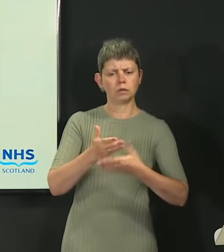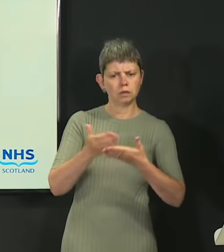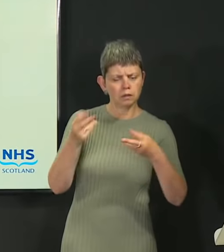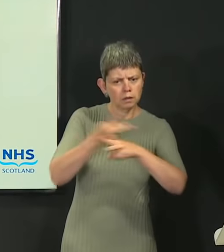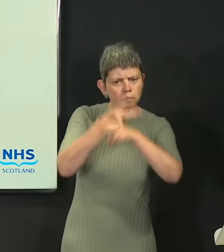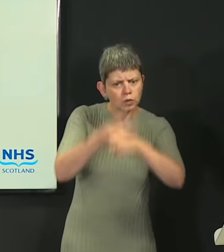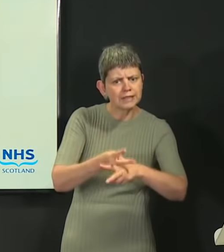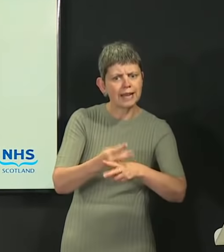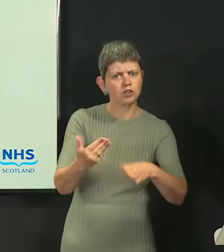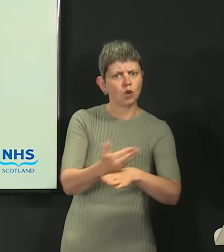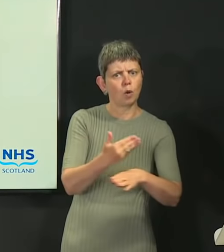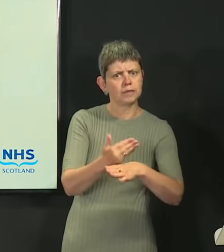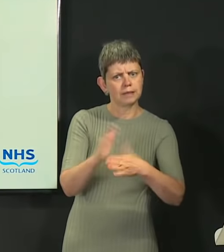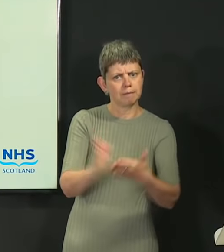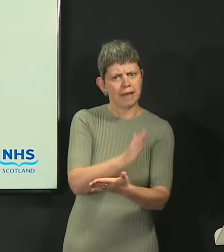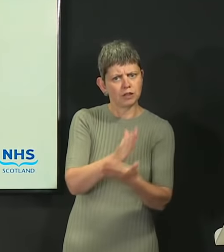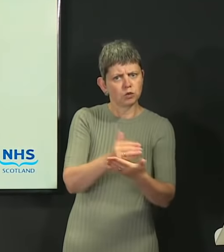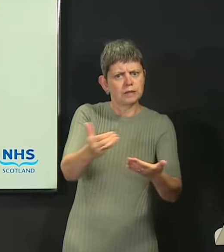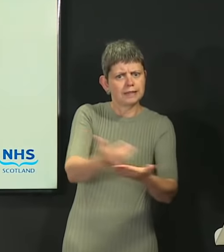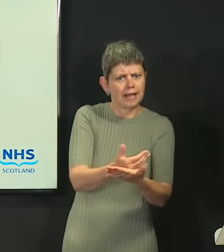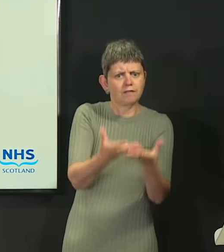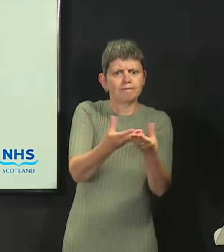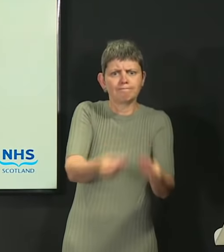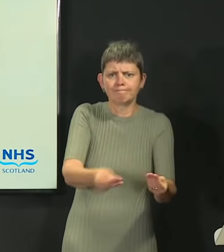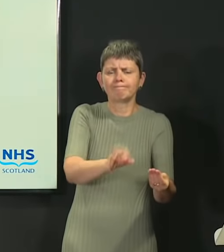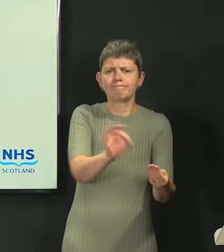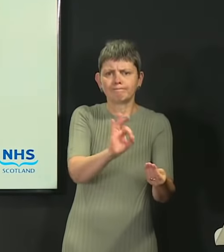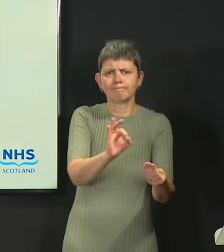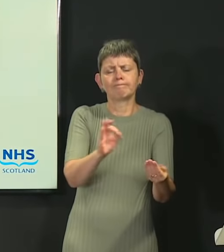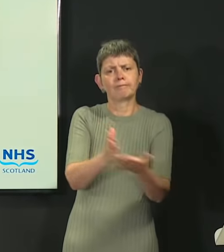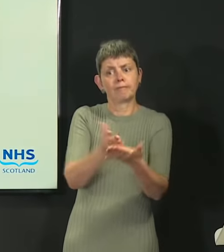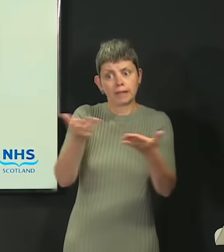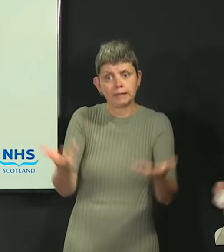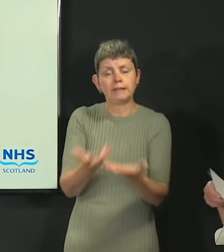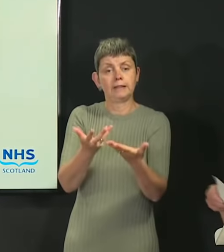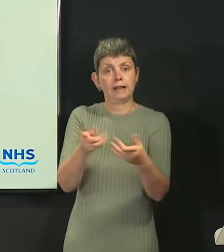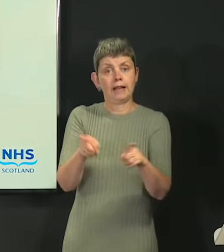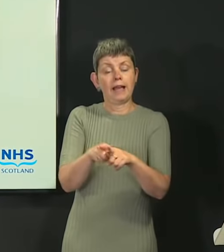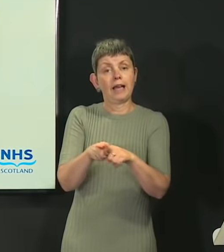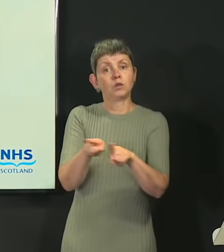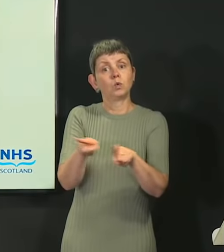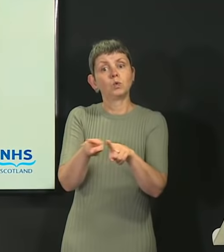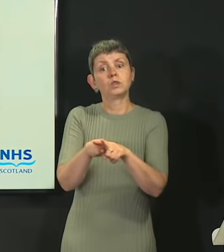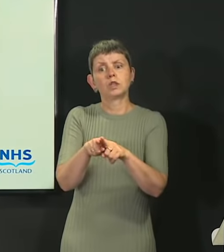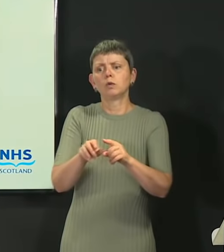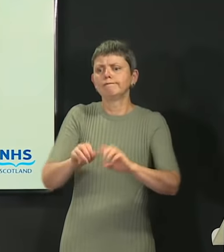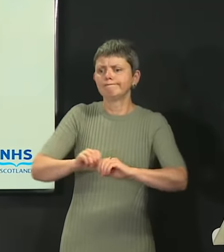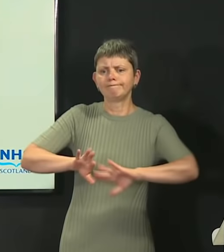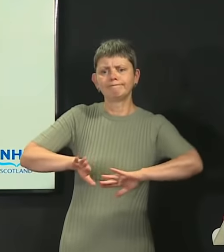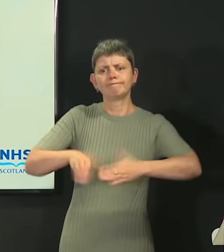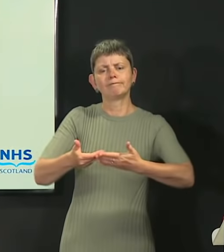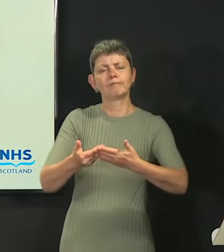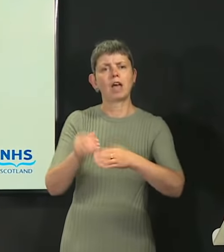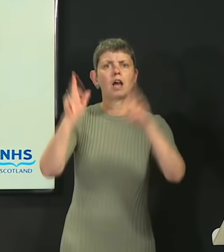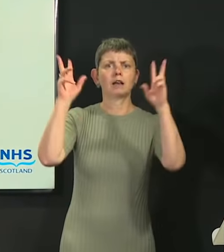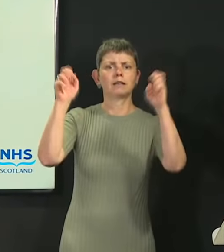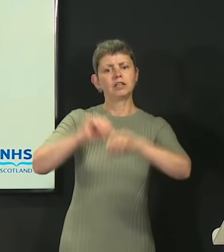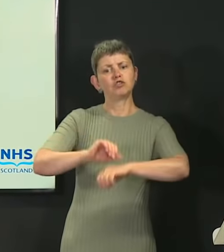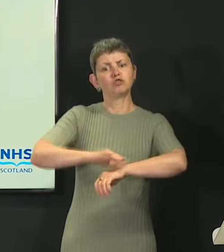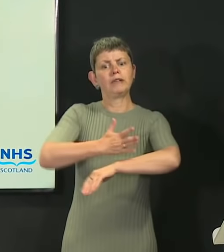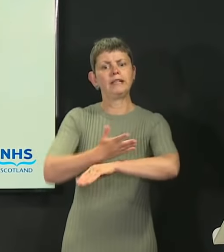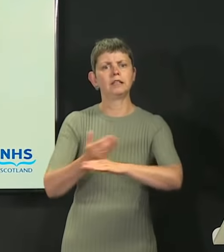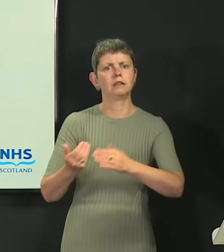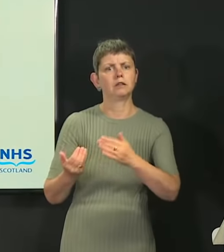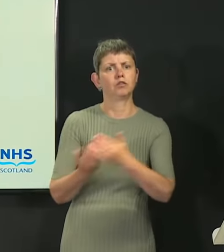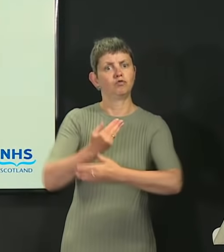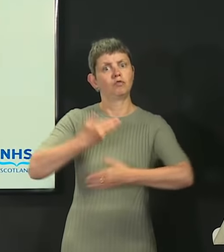and create good quality jobs for the future and deliver a green recovery. We will protect jobs by developing and